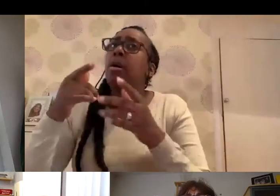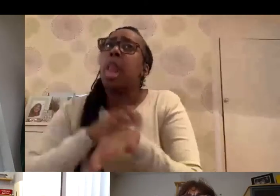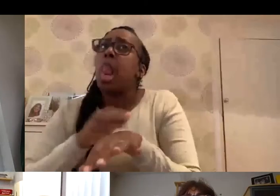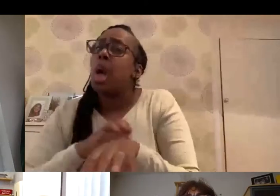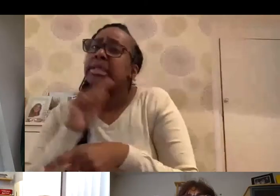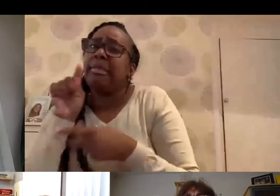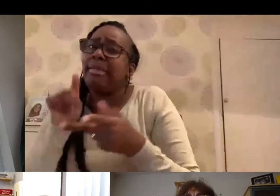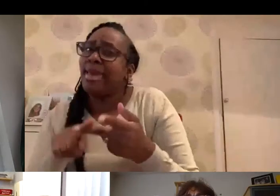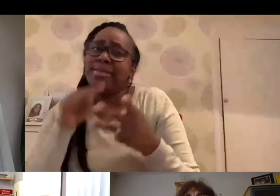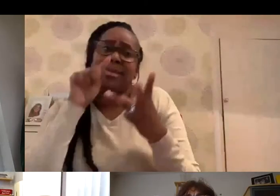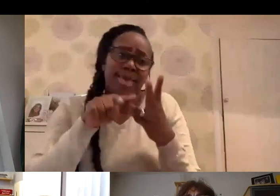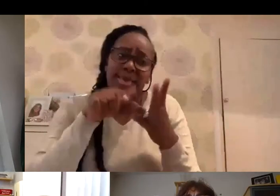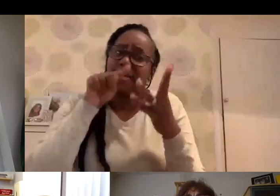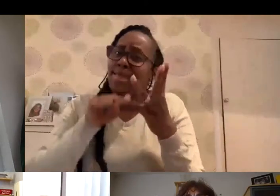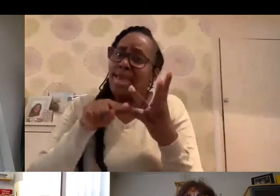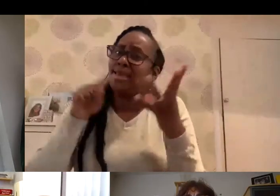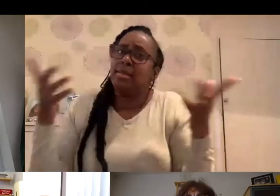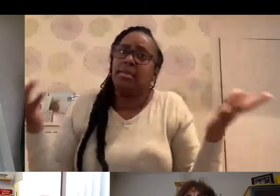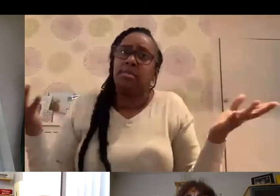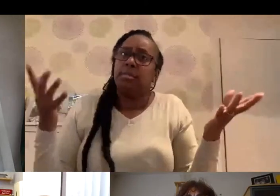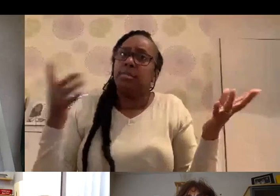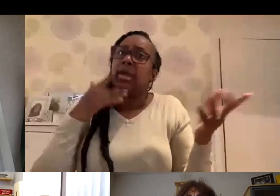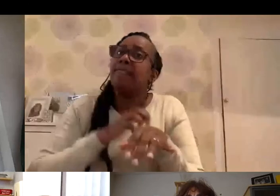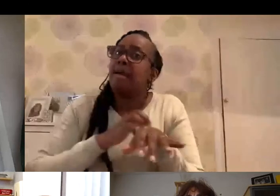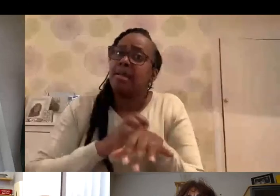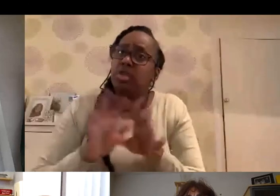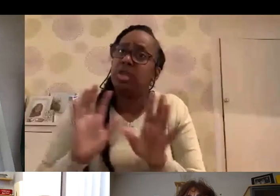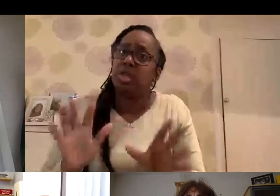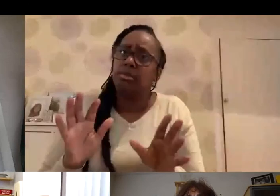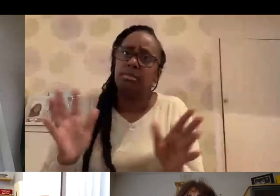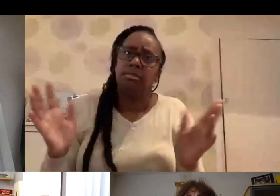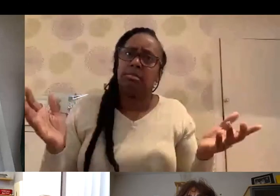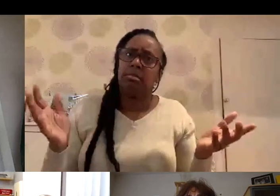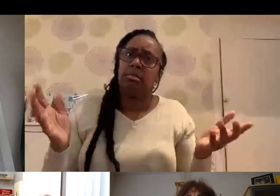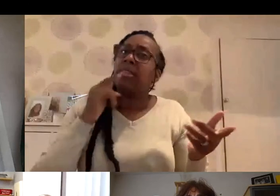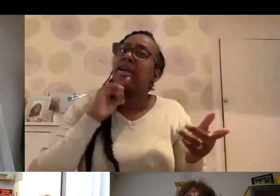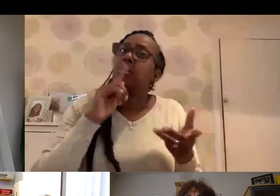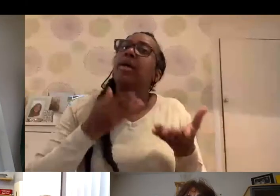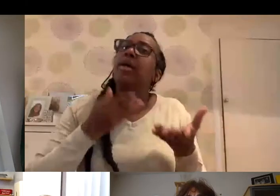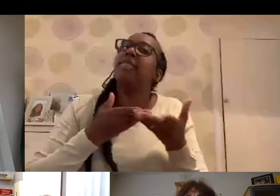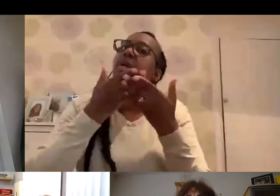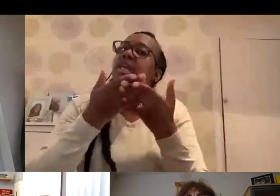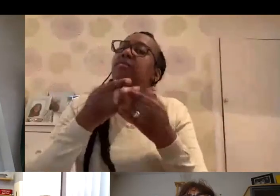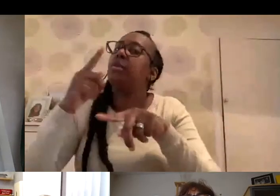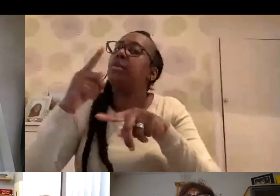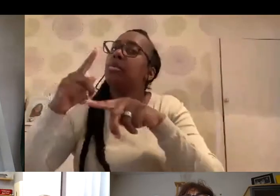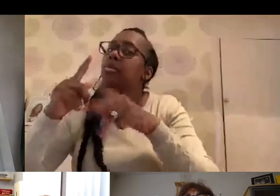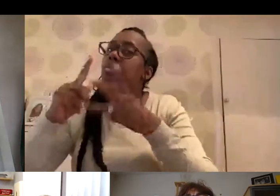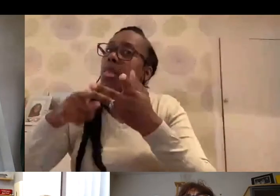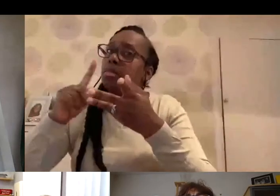allergic to bee stings or all manner of things that cause allergy. And they are offered that Pfizer vaccine. They have the Pfizer vaccine.